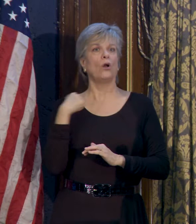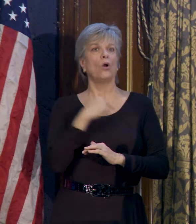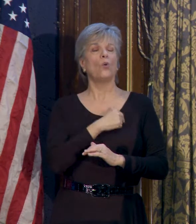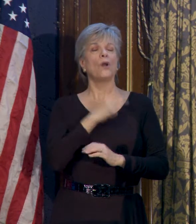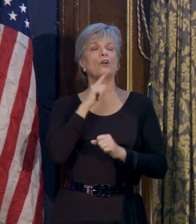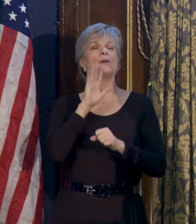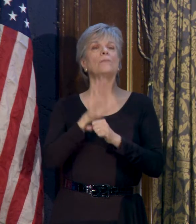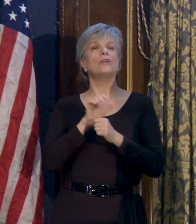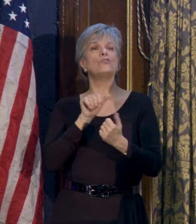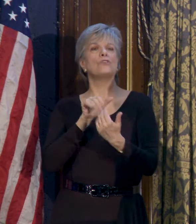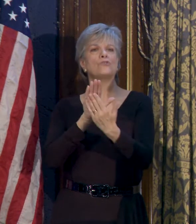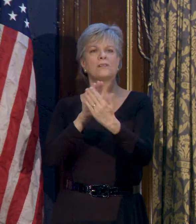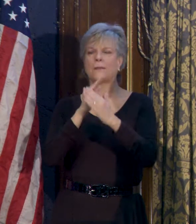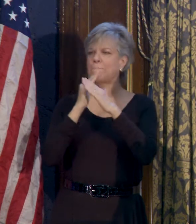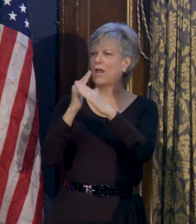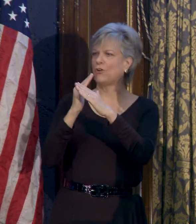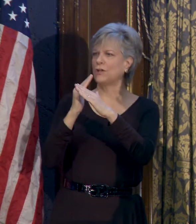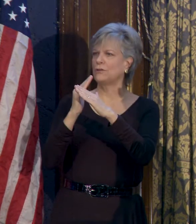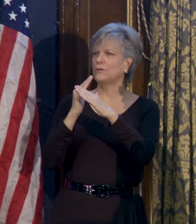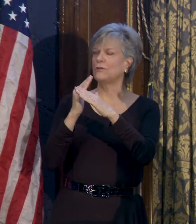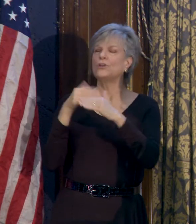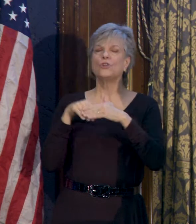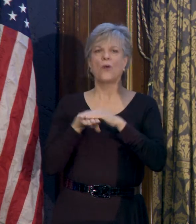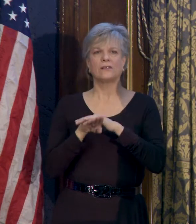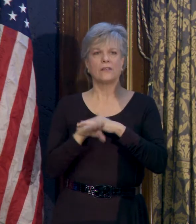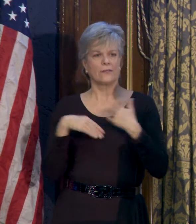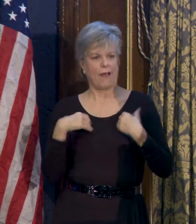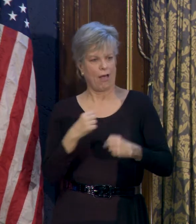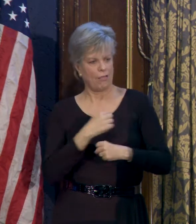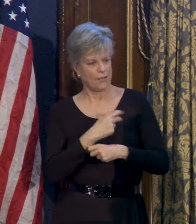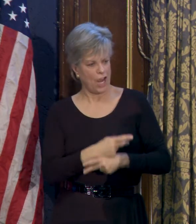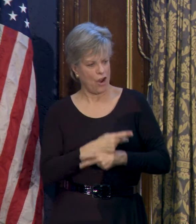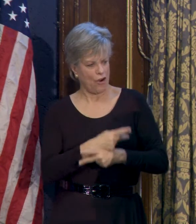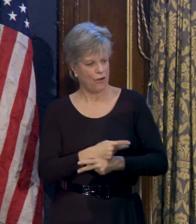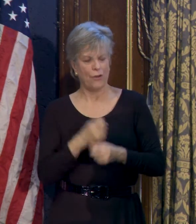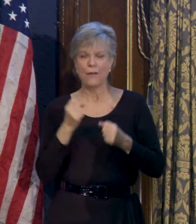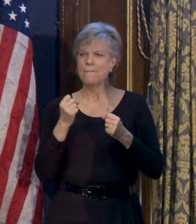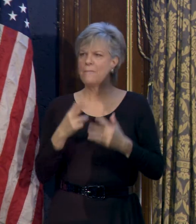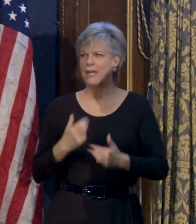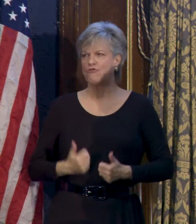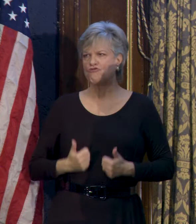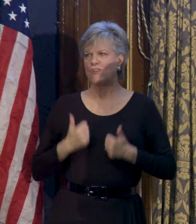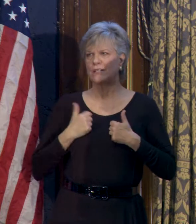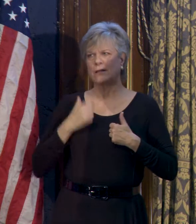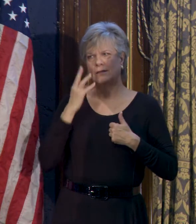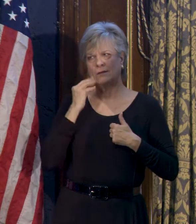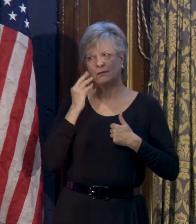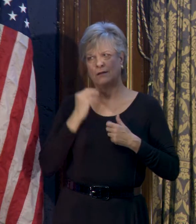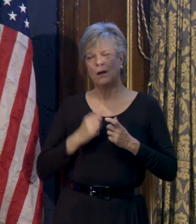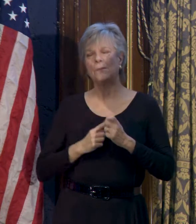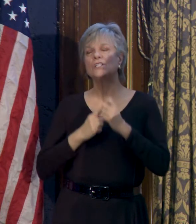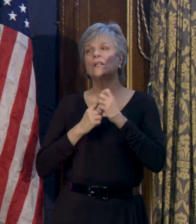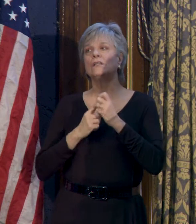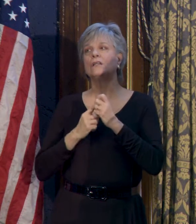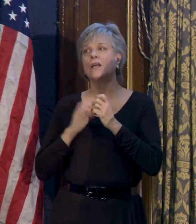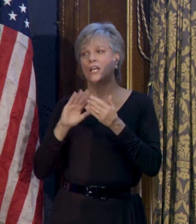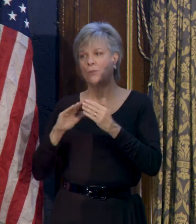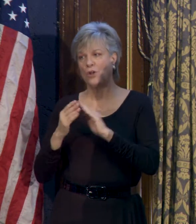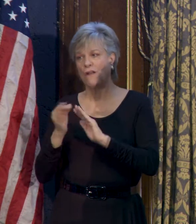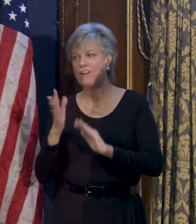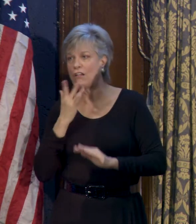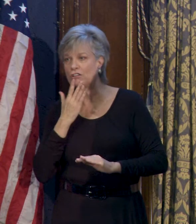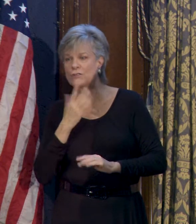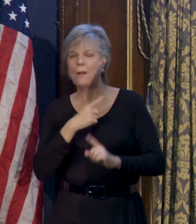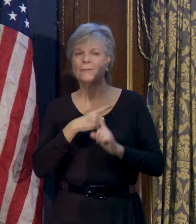addressing the barriers to assessing healthcare many residents experience, particularly in communities of color and immigrant